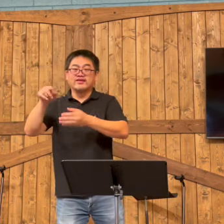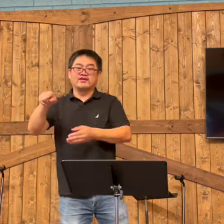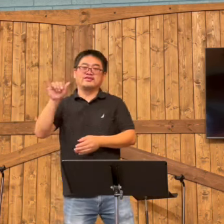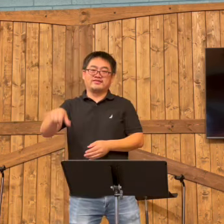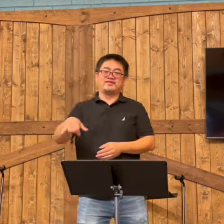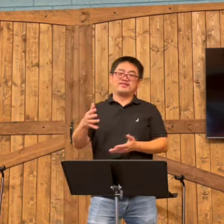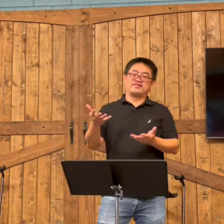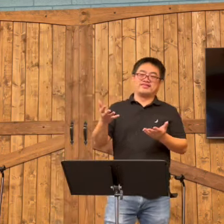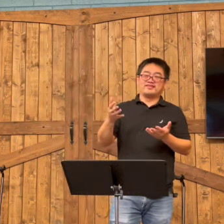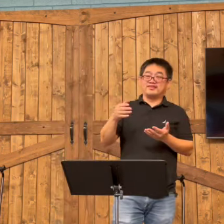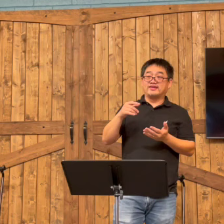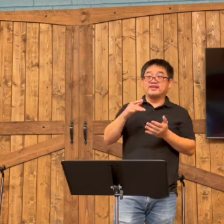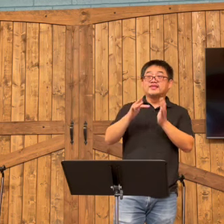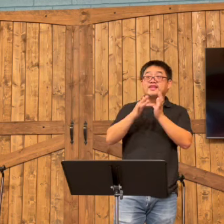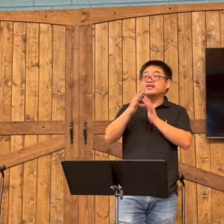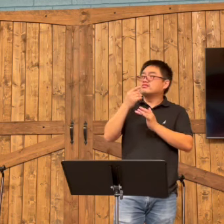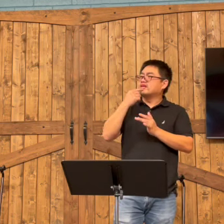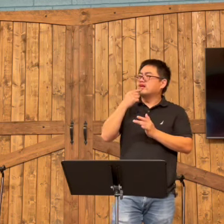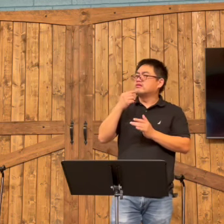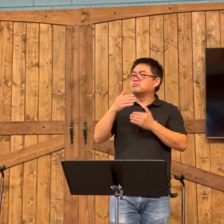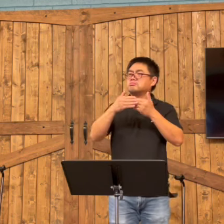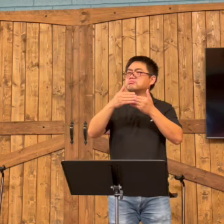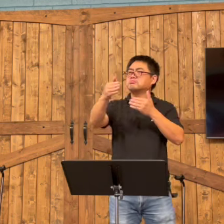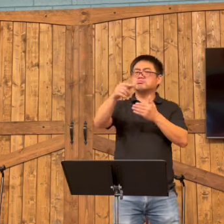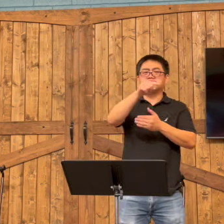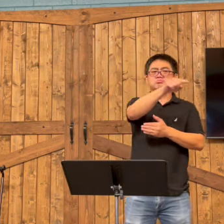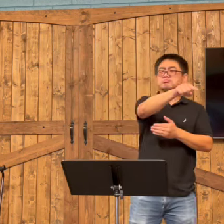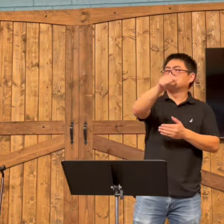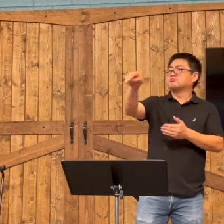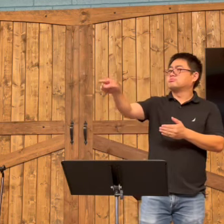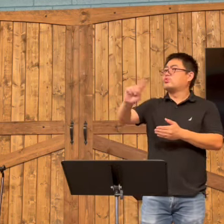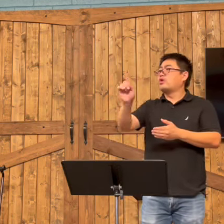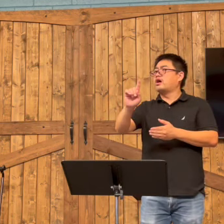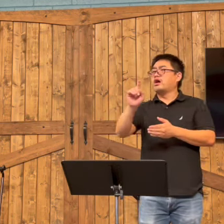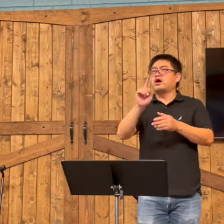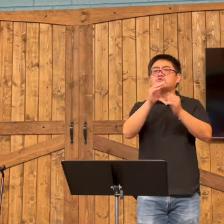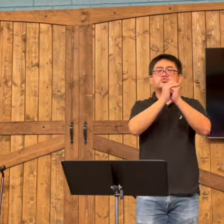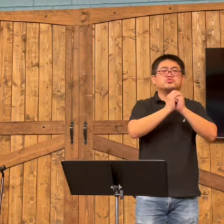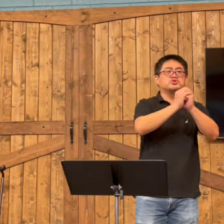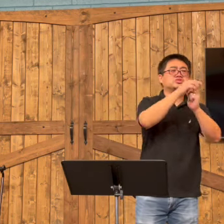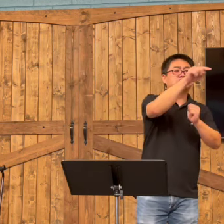actually meet the Messiah. That she ran back to her town and told everybody what Jesus had told her.